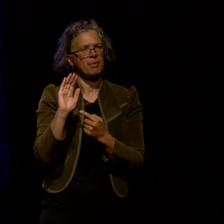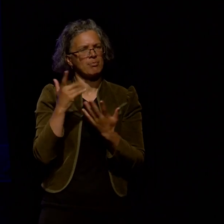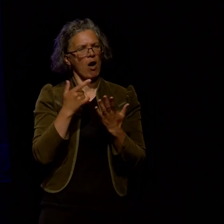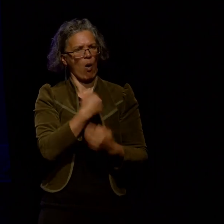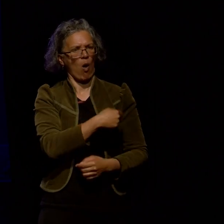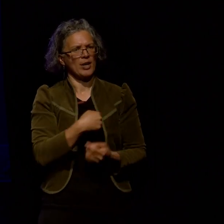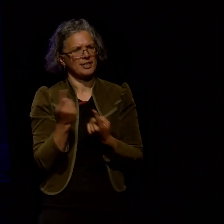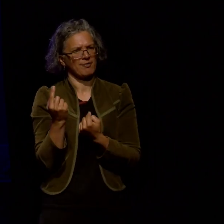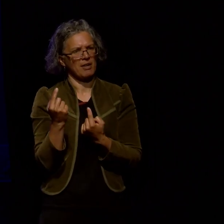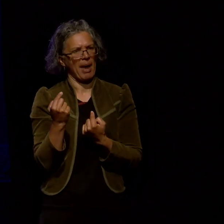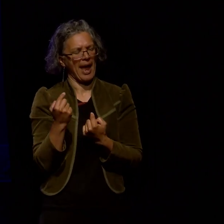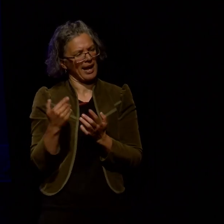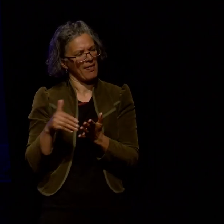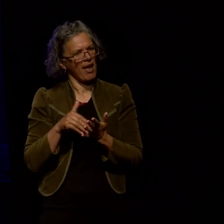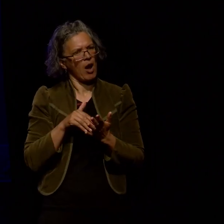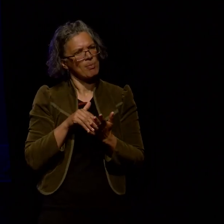my own knowledge